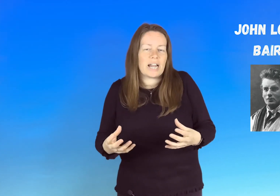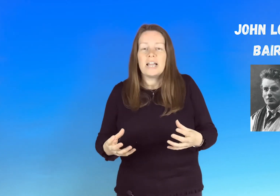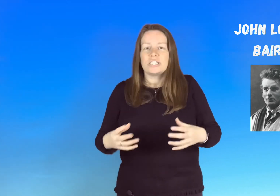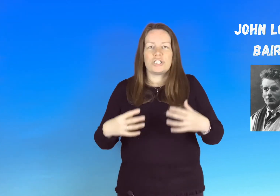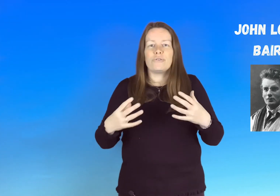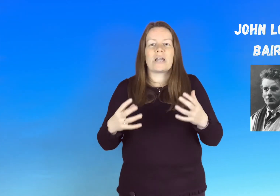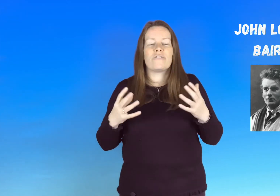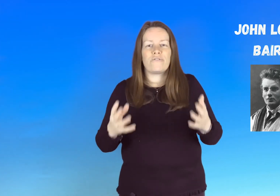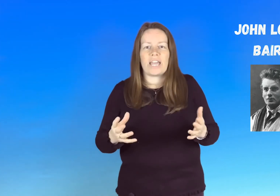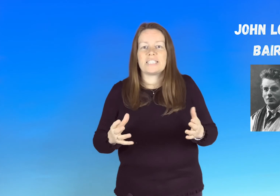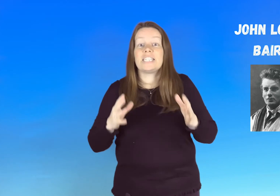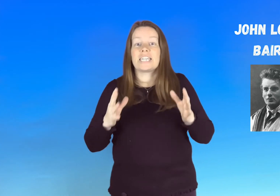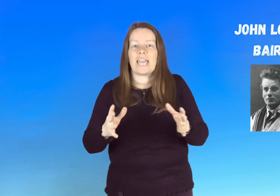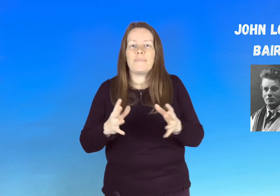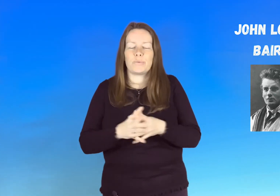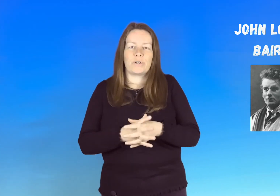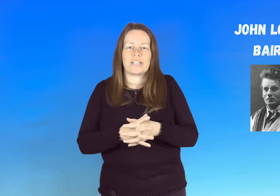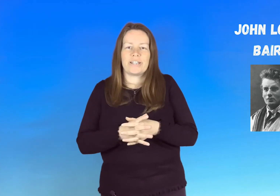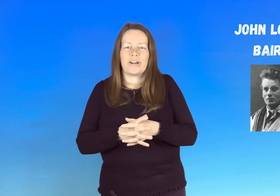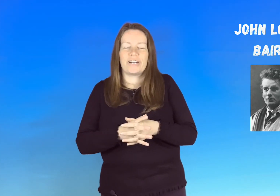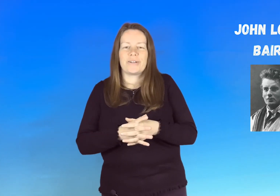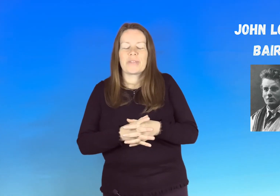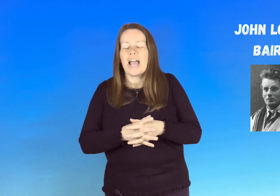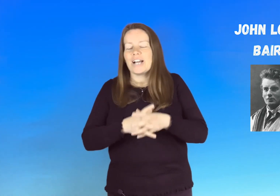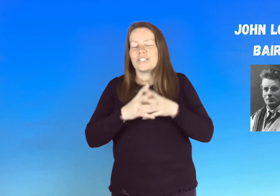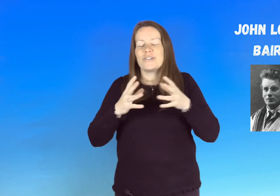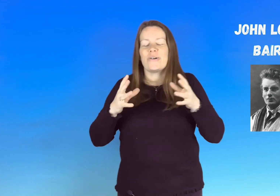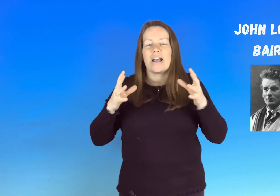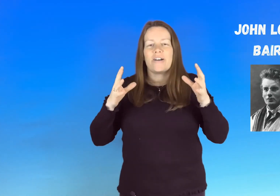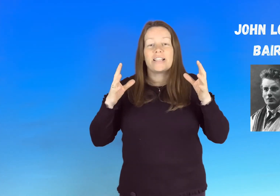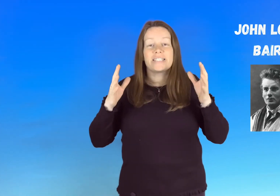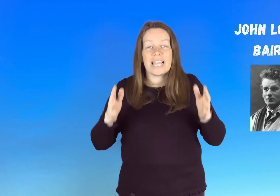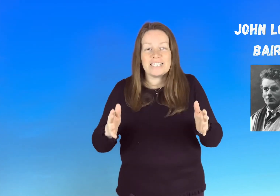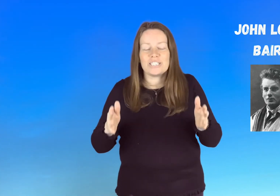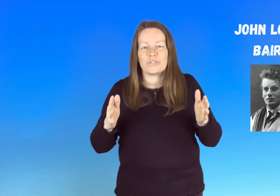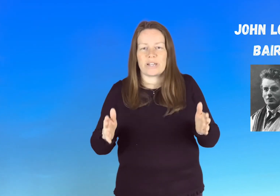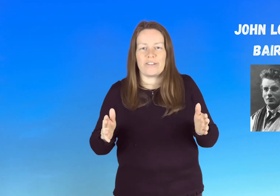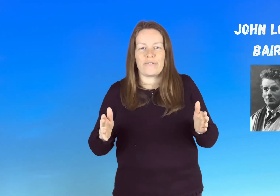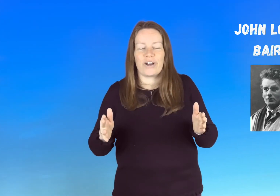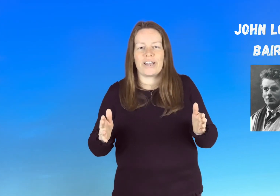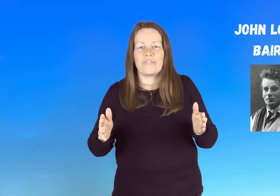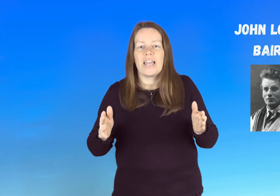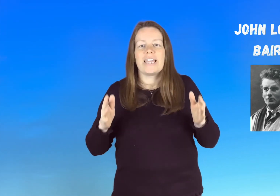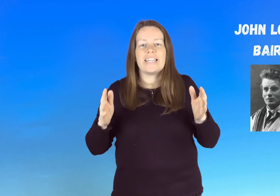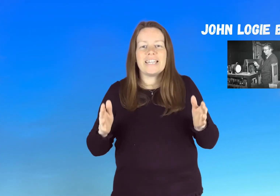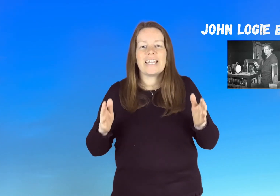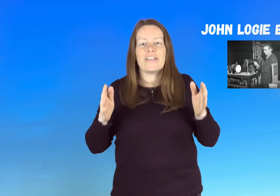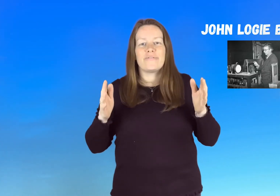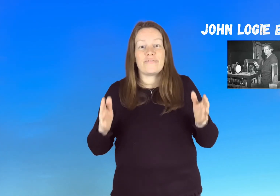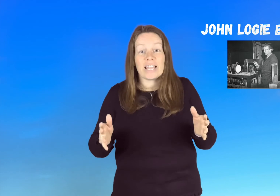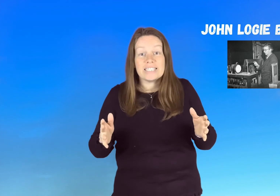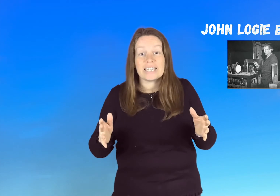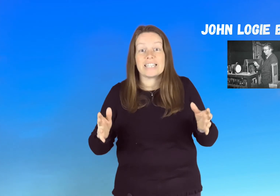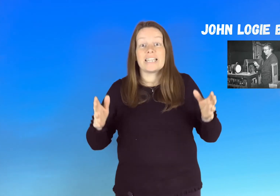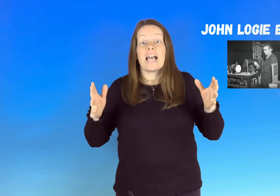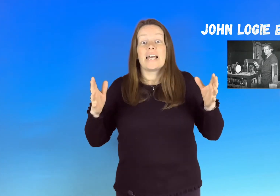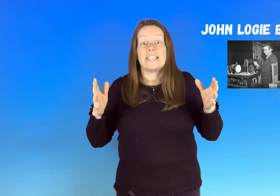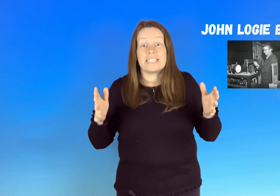to invent he kept working hard and you know in 1925 he invented the